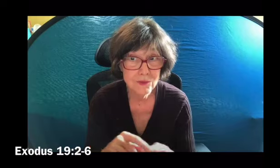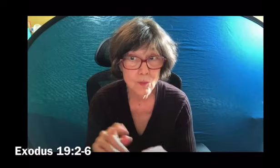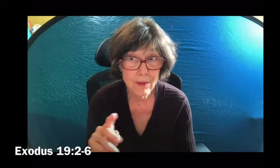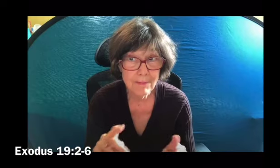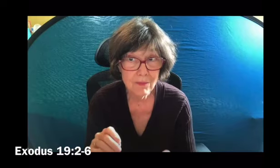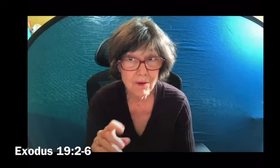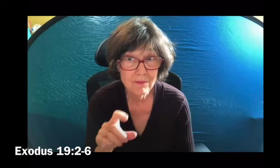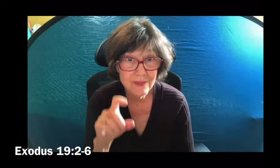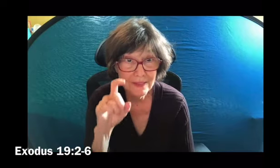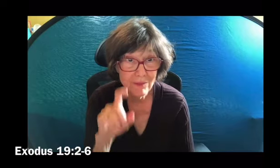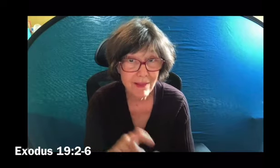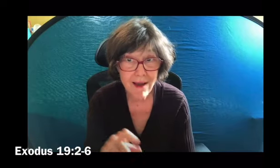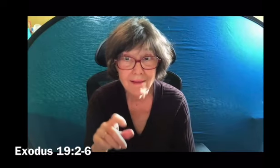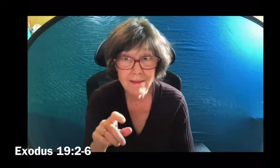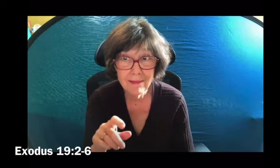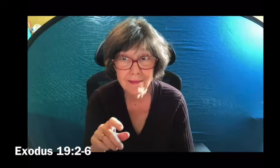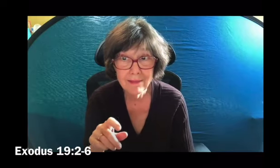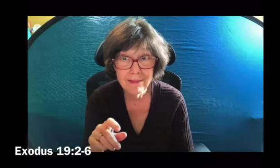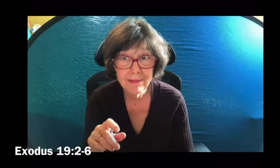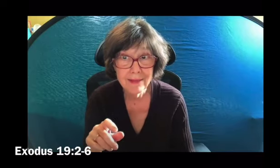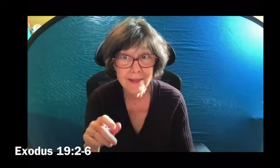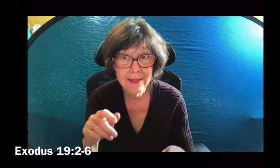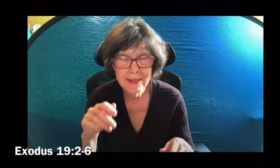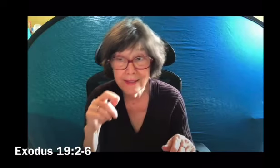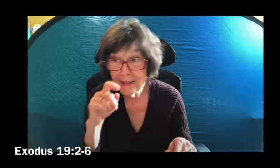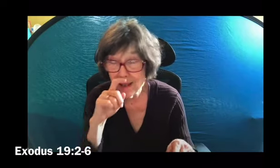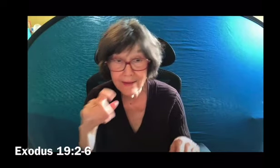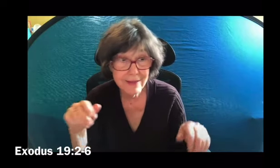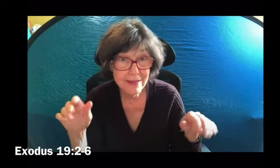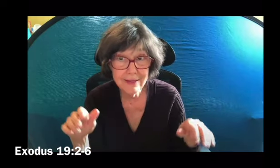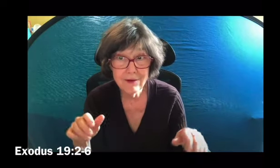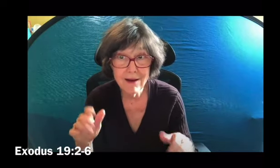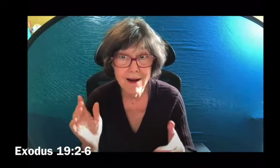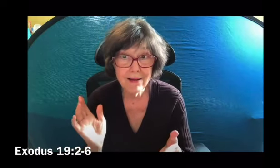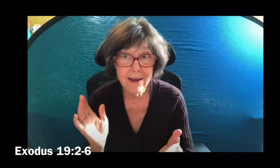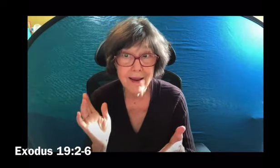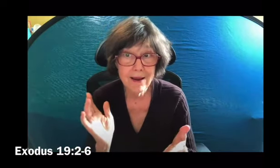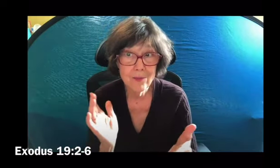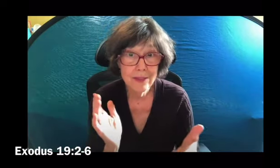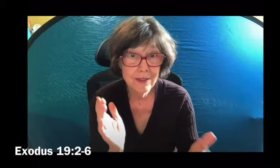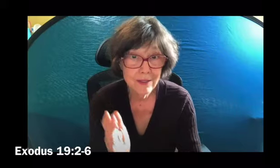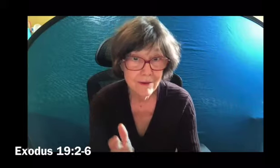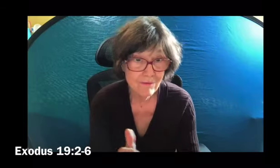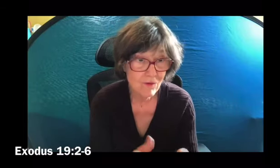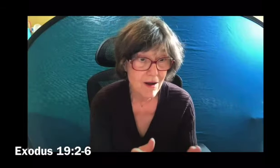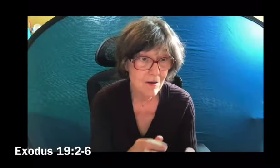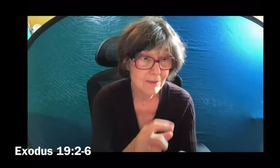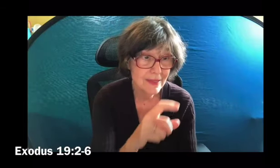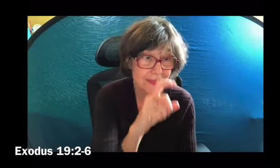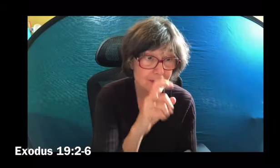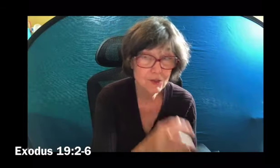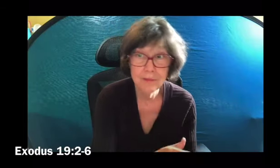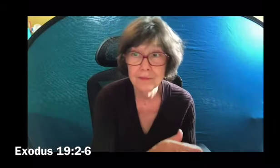of Jacob, Tell the Israelites